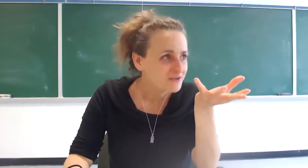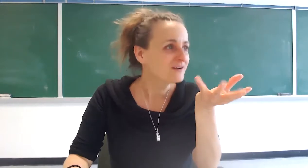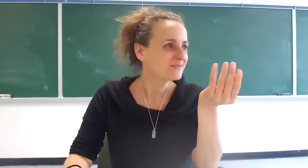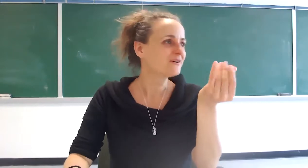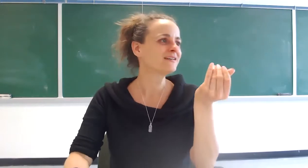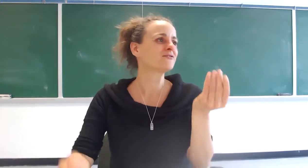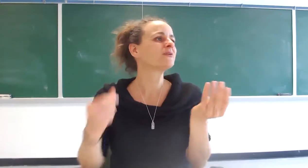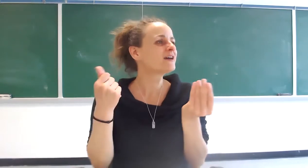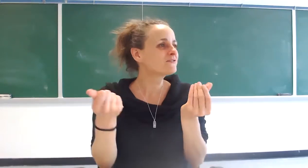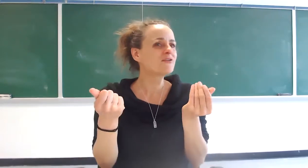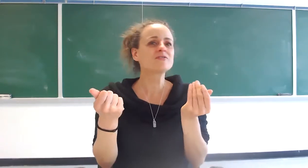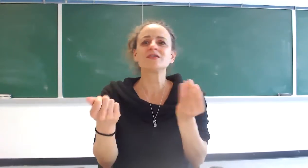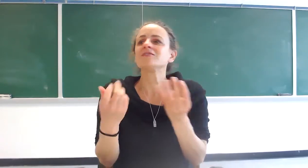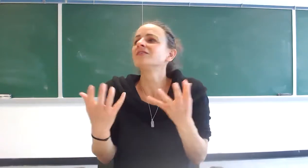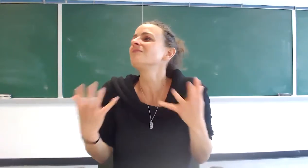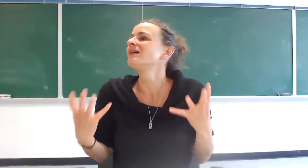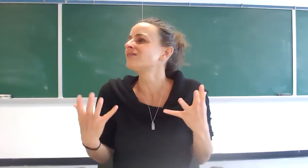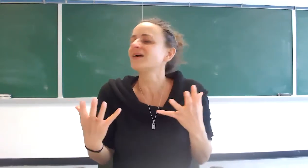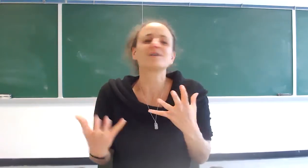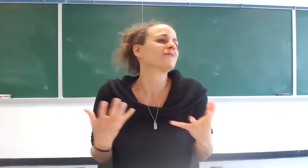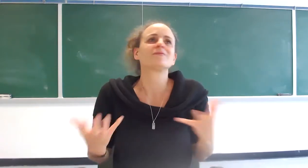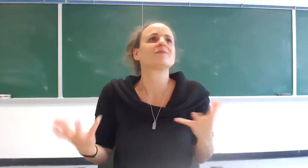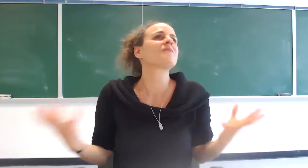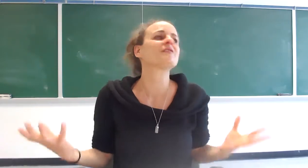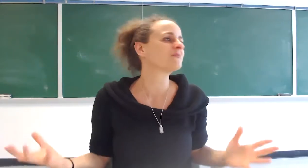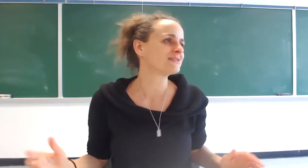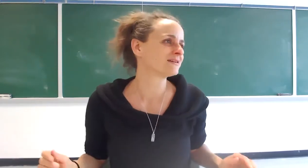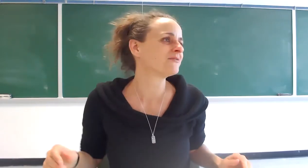right you only have the father even the men are like something's missing yeah i